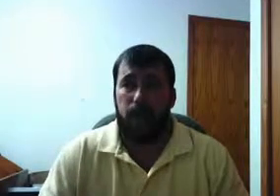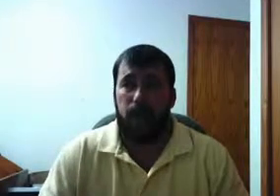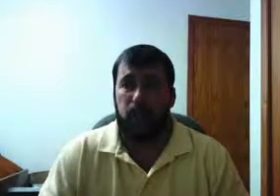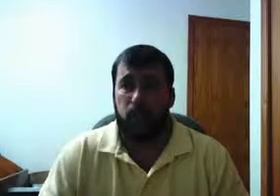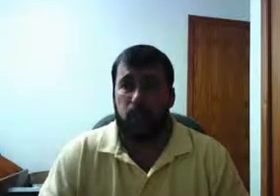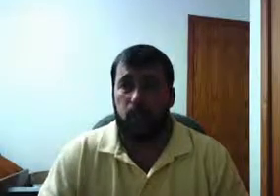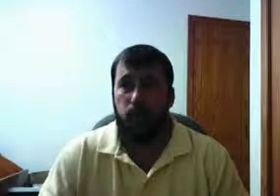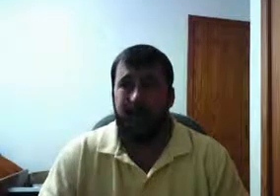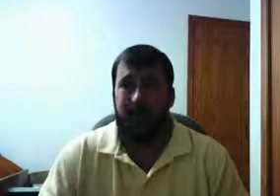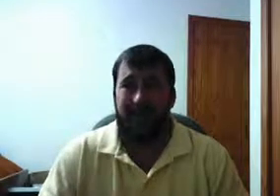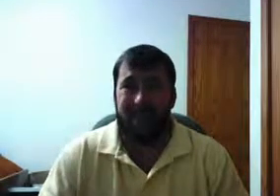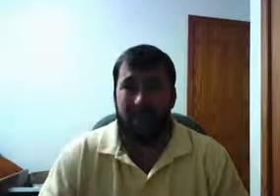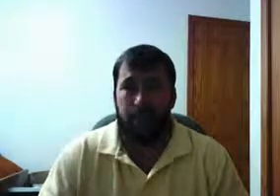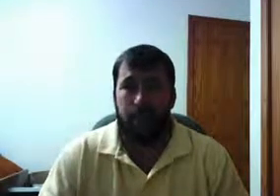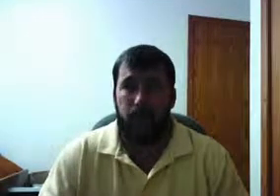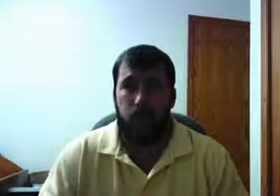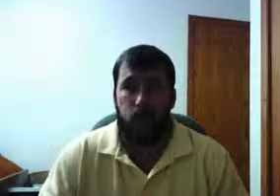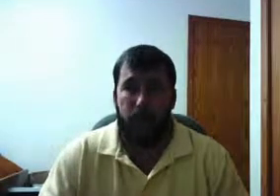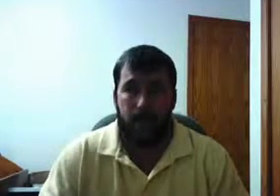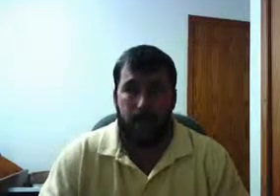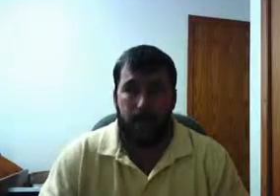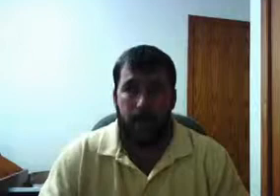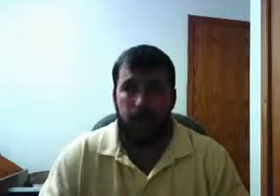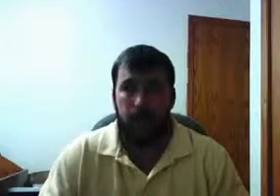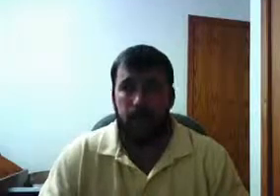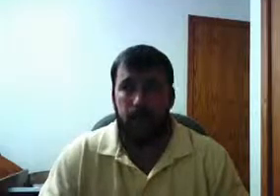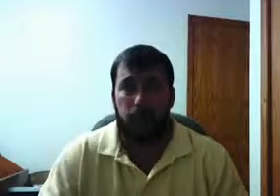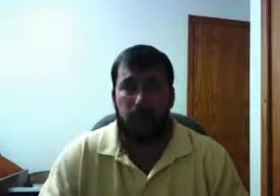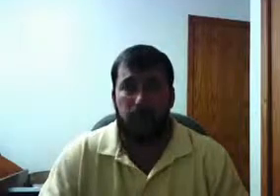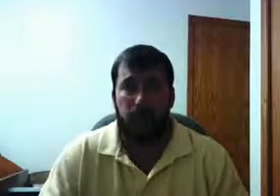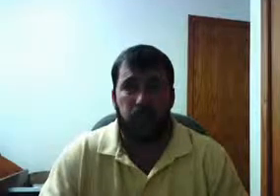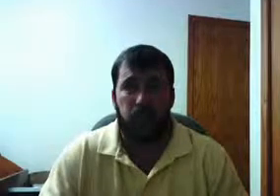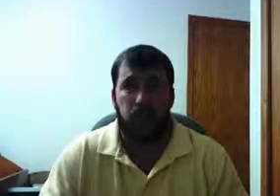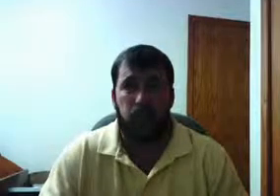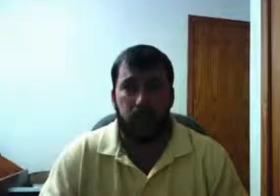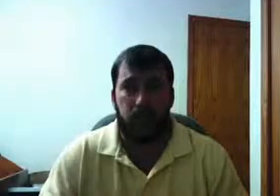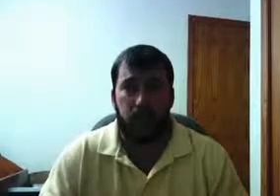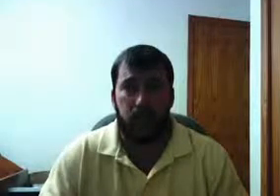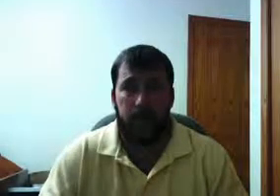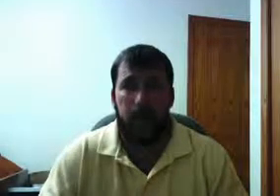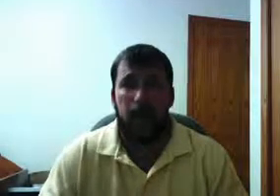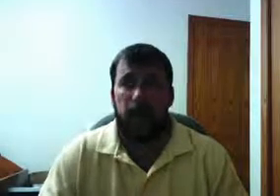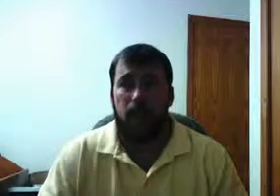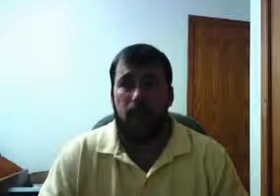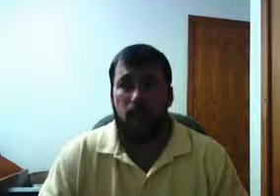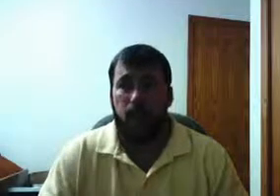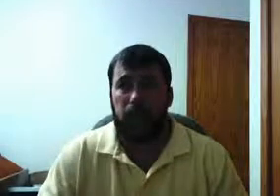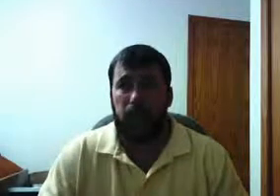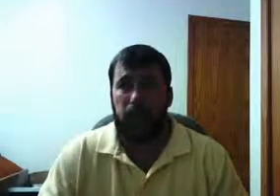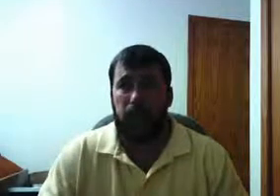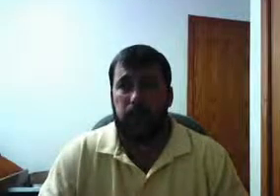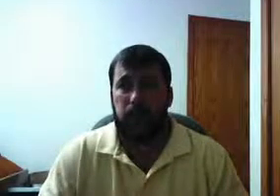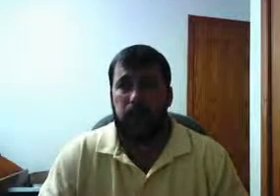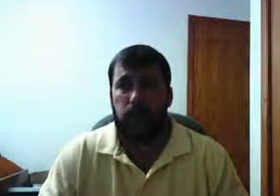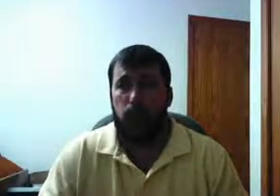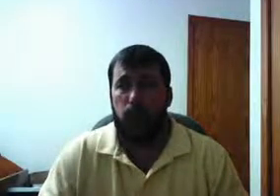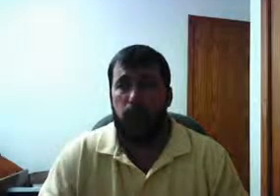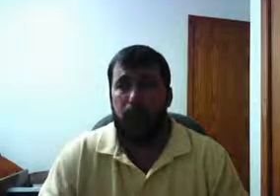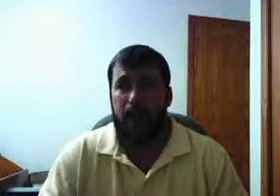controlled by a system of credit. Our system of credit is concentrated. The growth of the nation, therefore, and all the activities